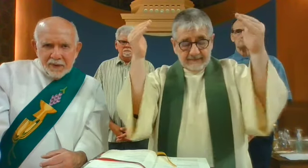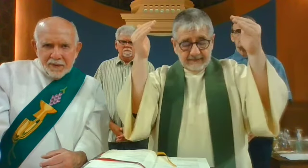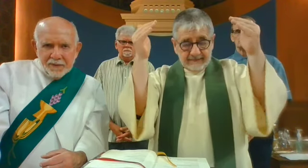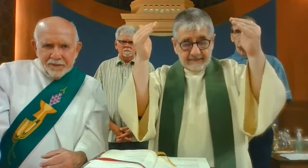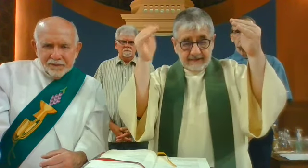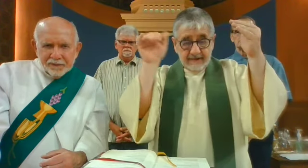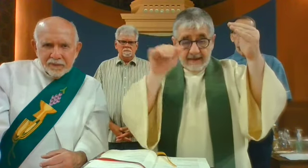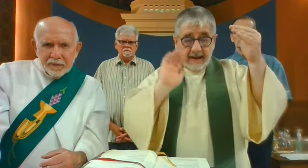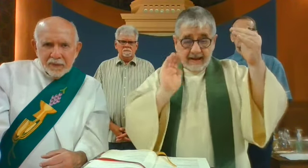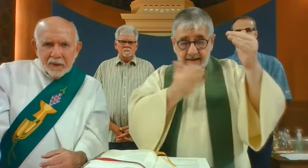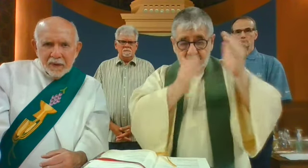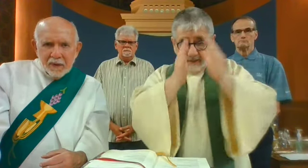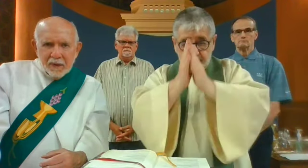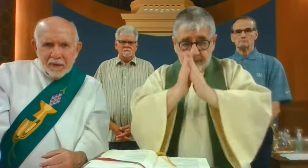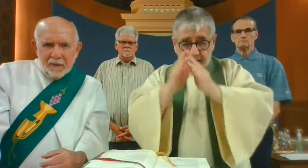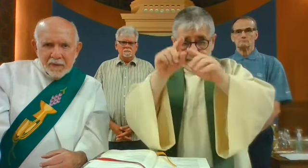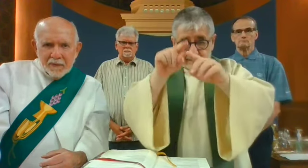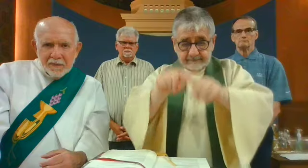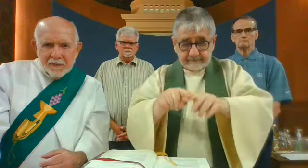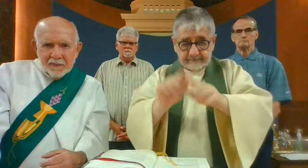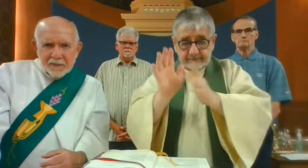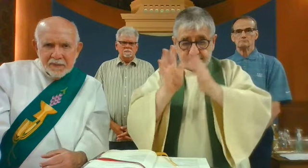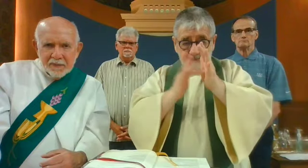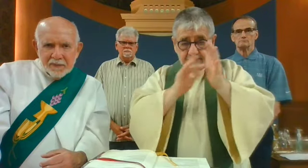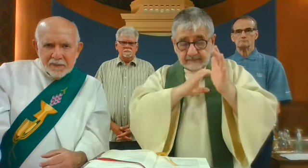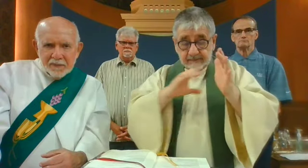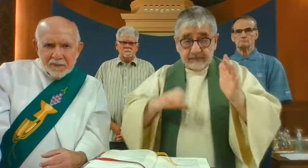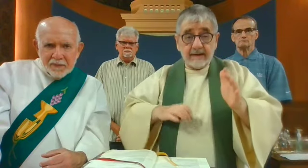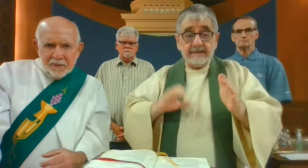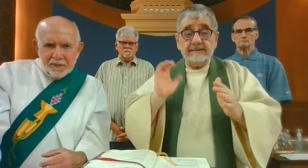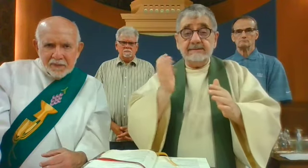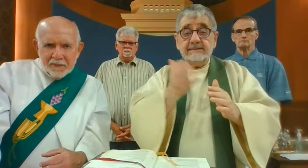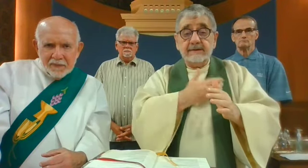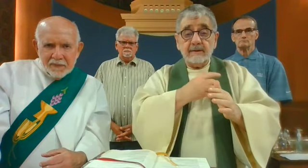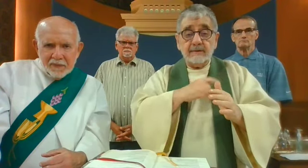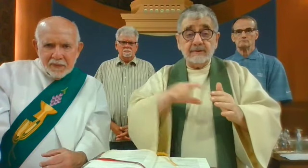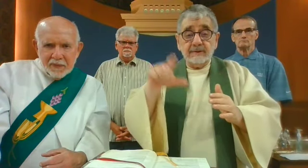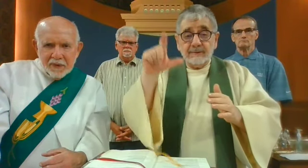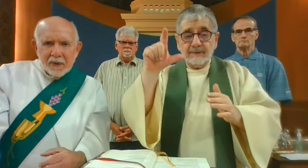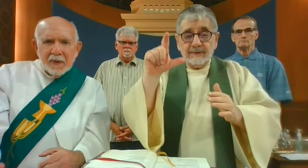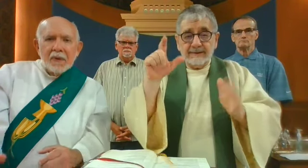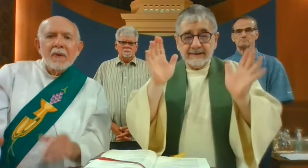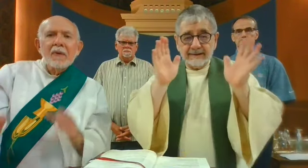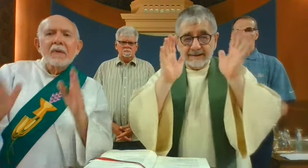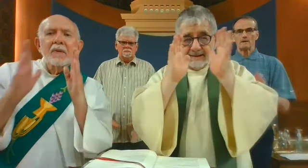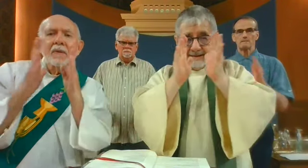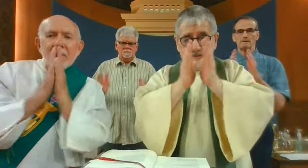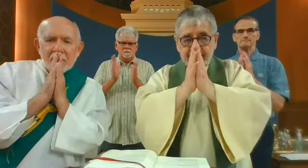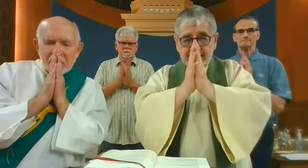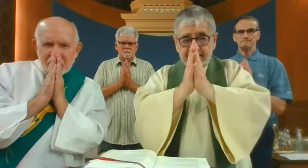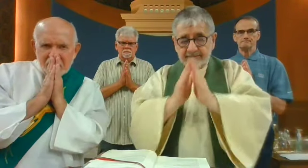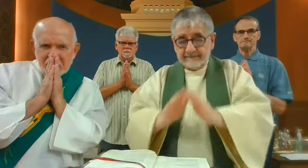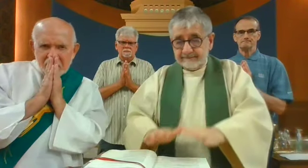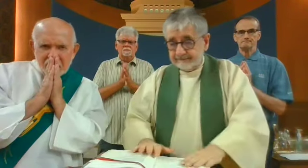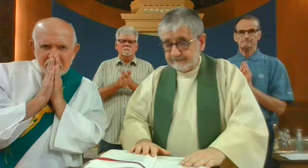with you in heaven. This is our prayer through Christ our Lord. Amen.